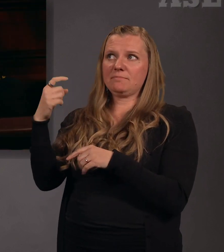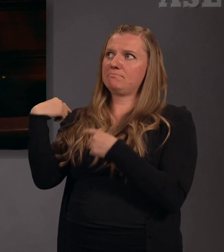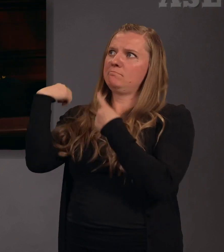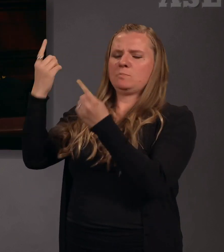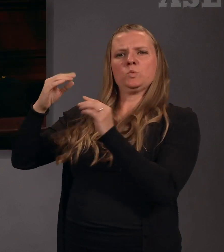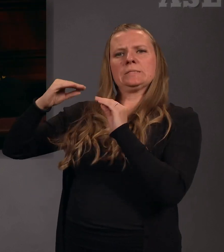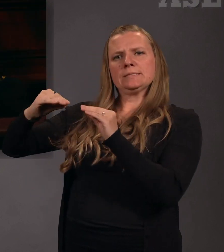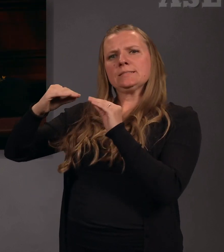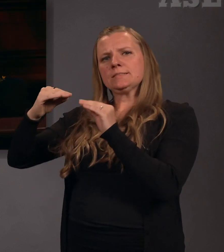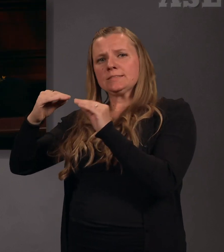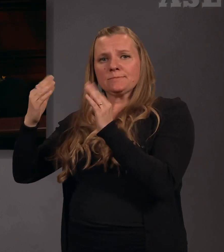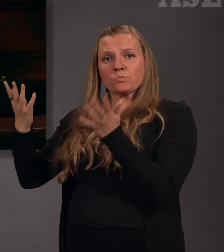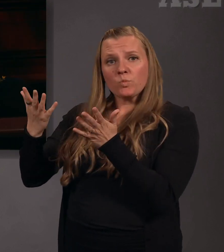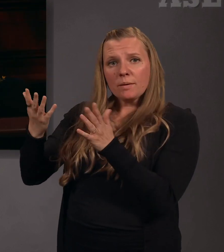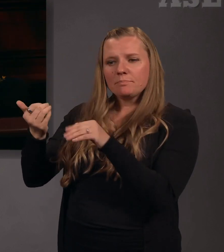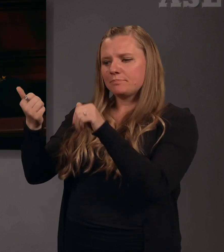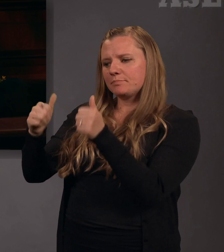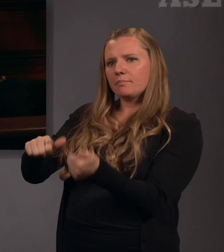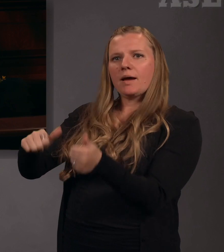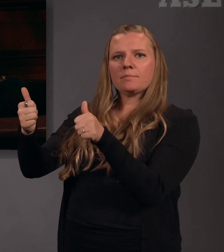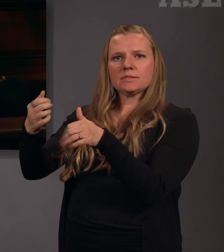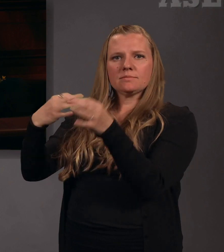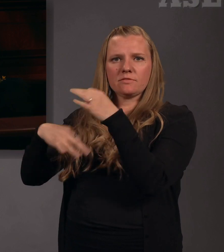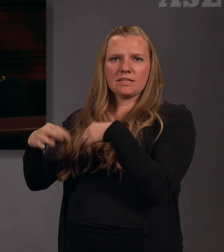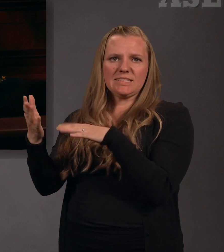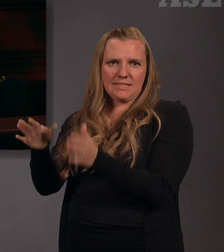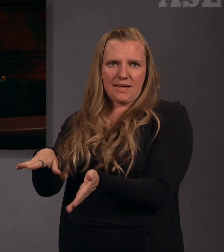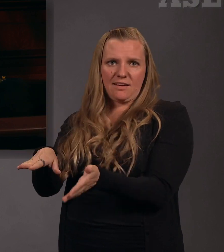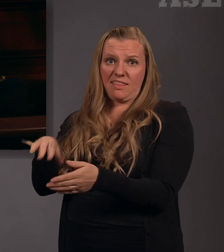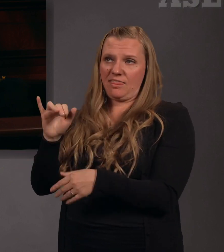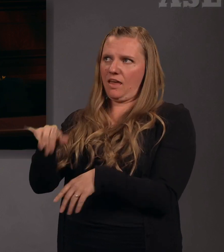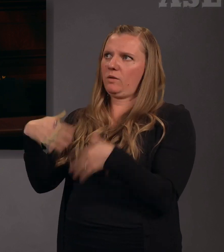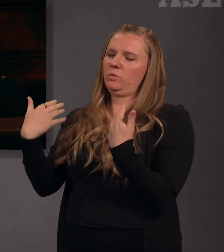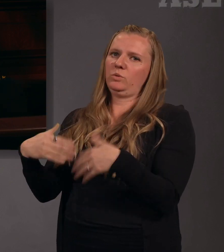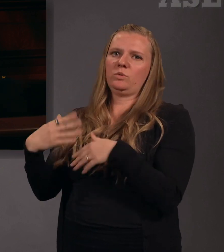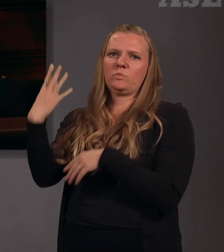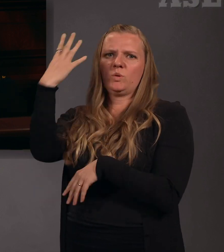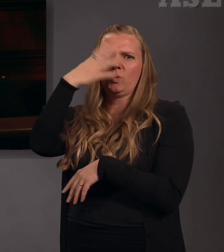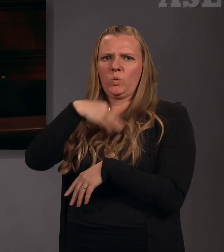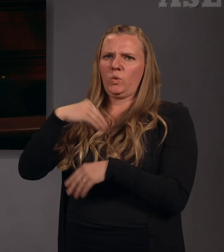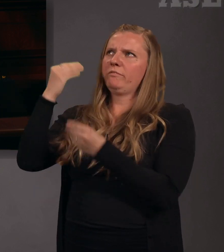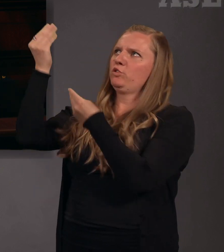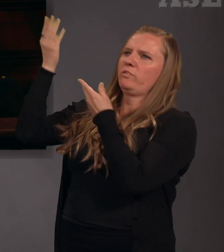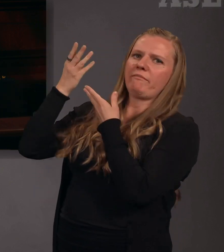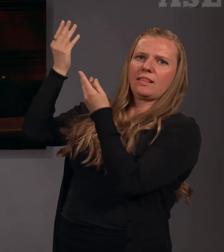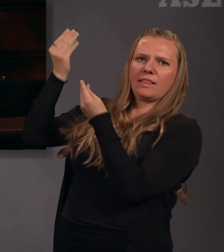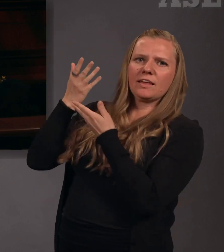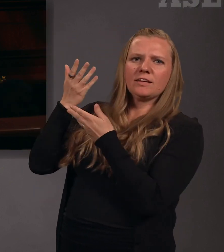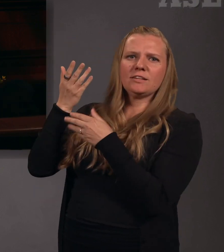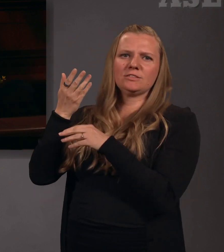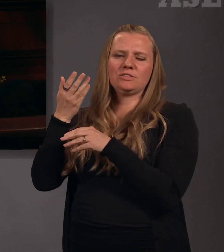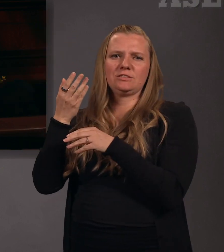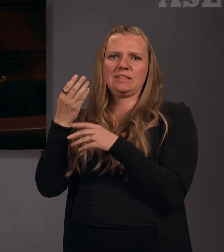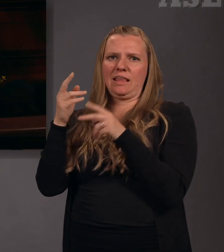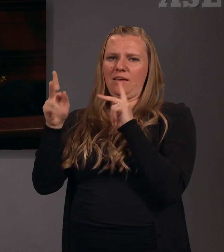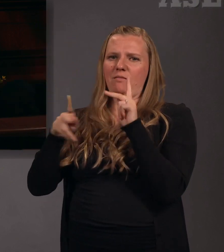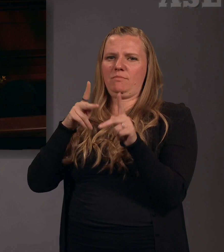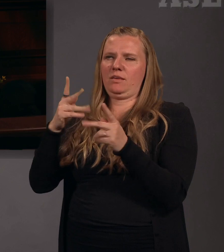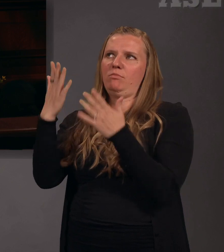about baptism for the dead. This was indeed a glorious revelation that was received with great joy.